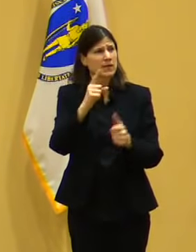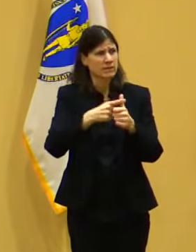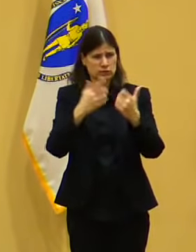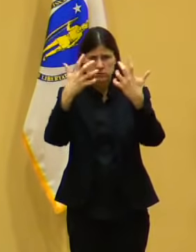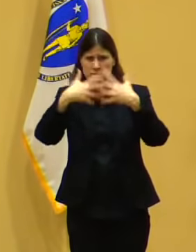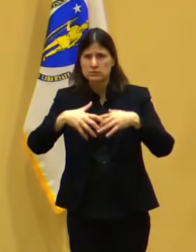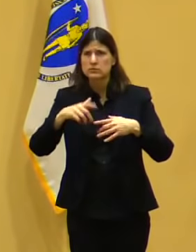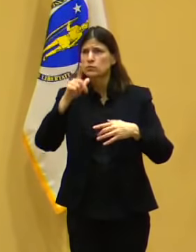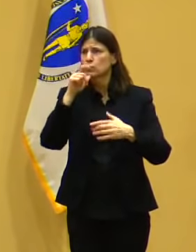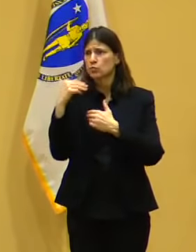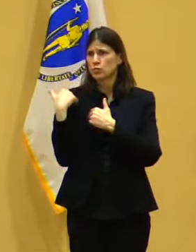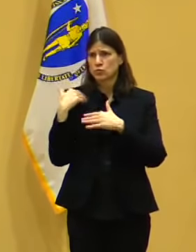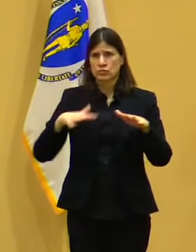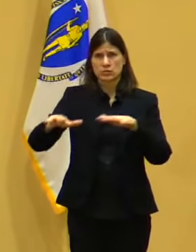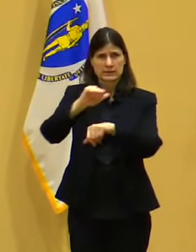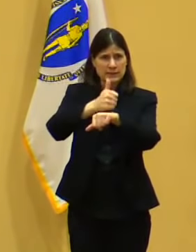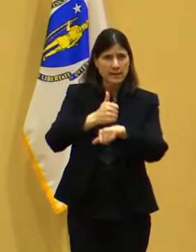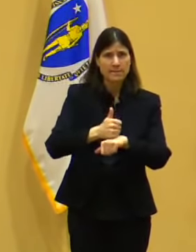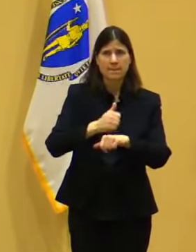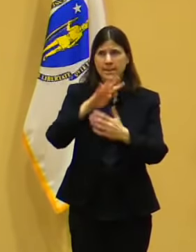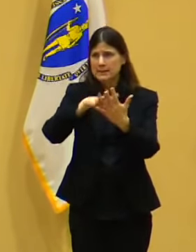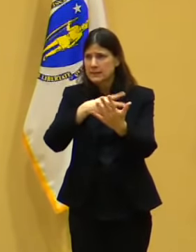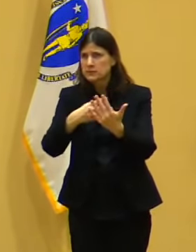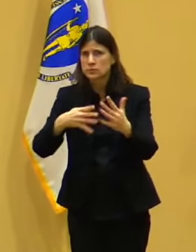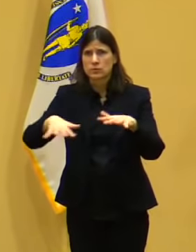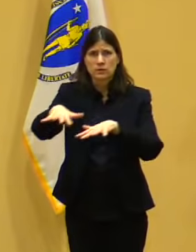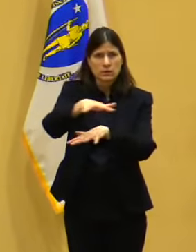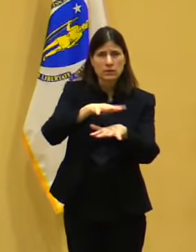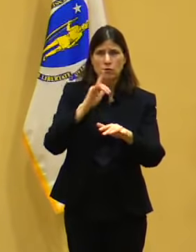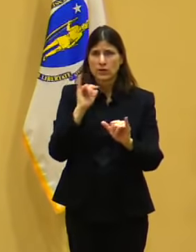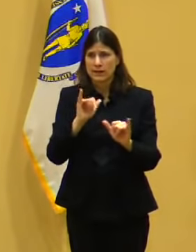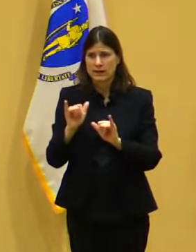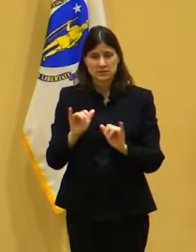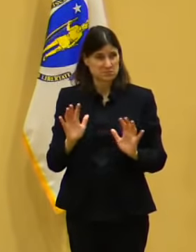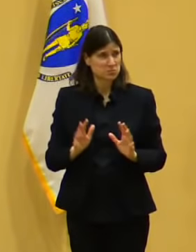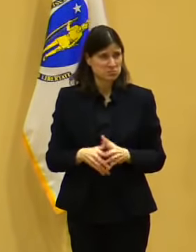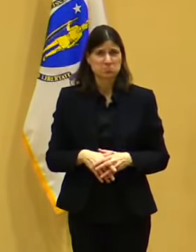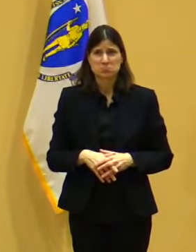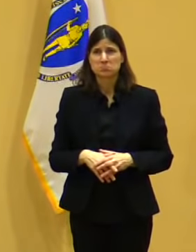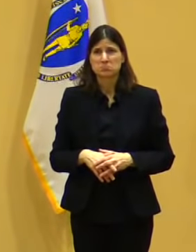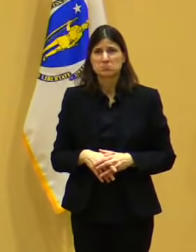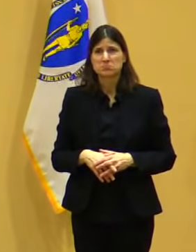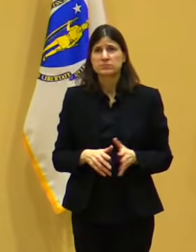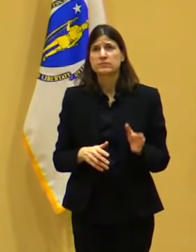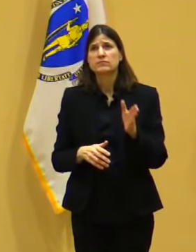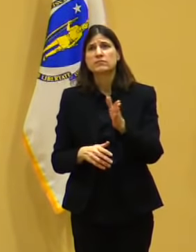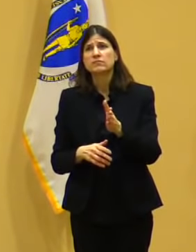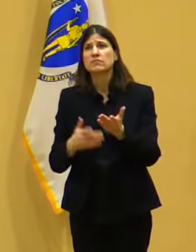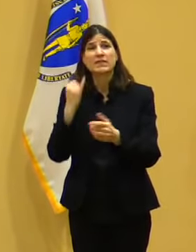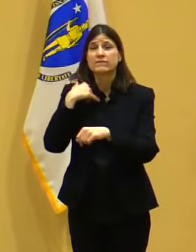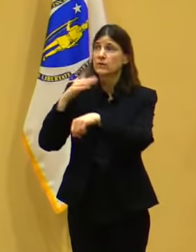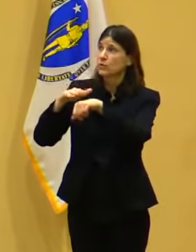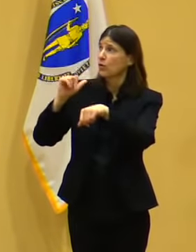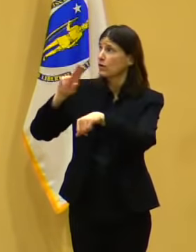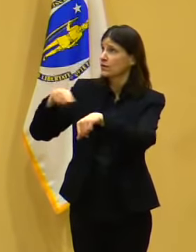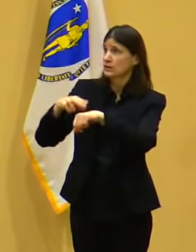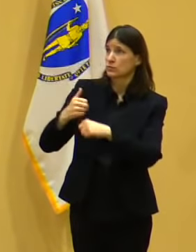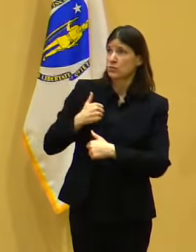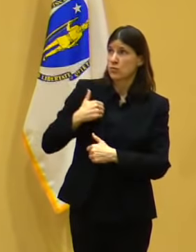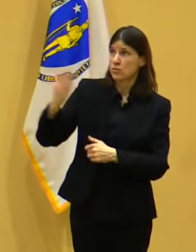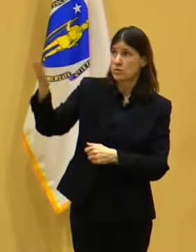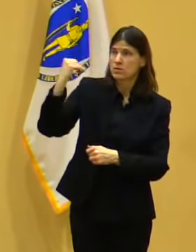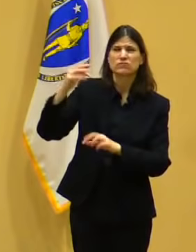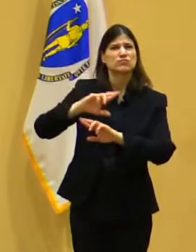locations. And as, and because they come when they're called, to get back to Jonathan's point about that,